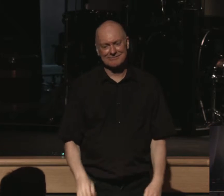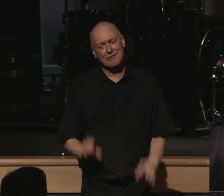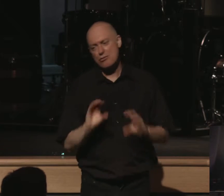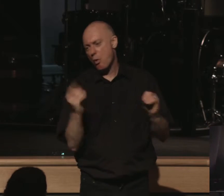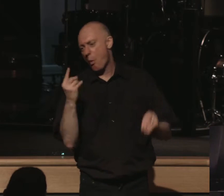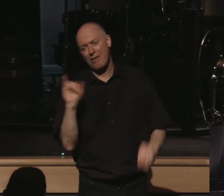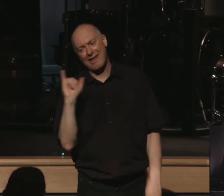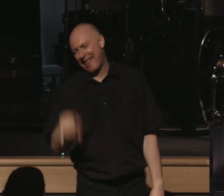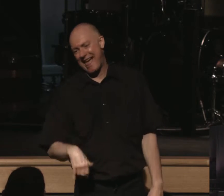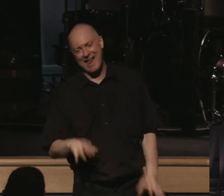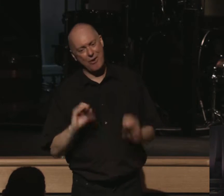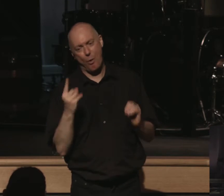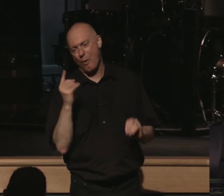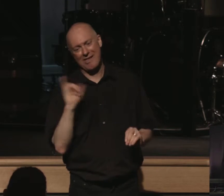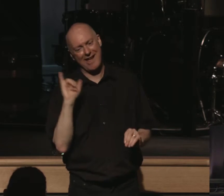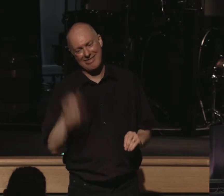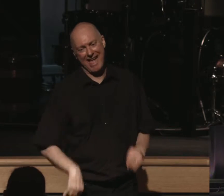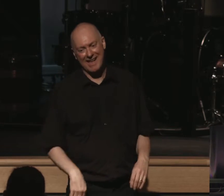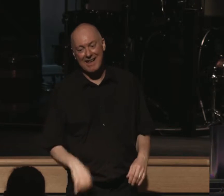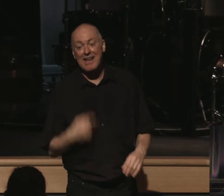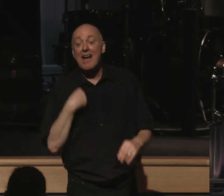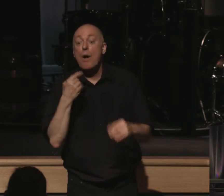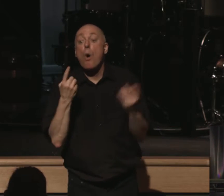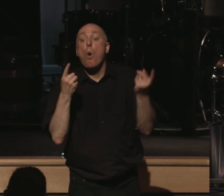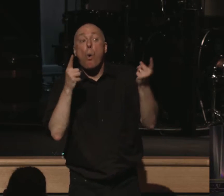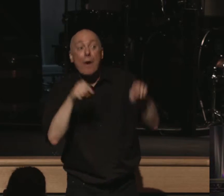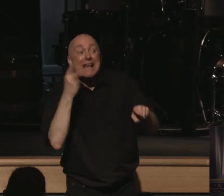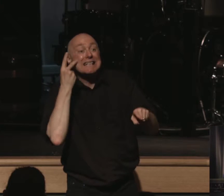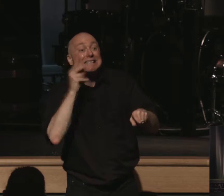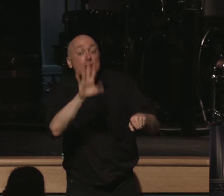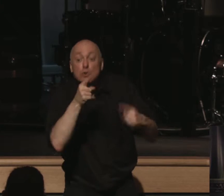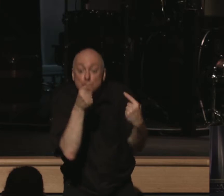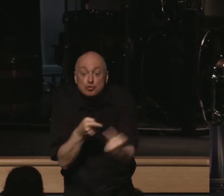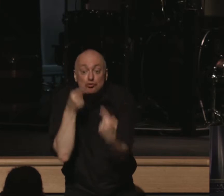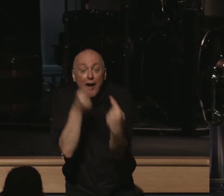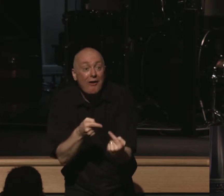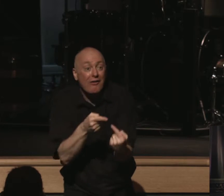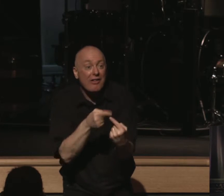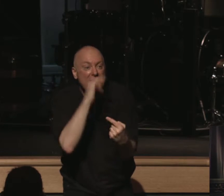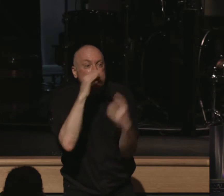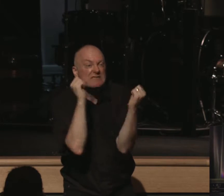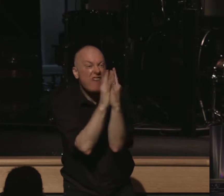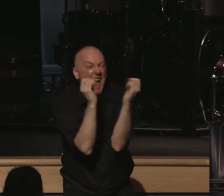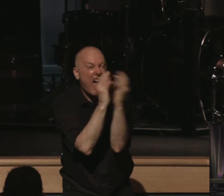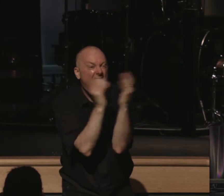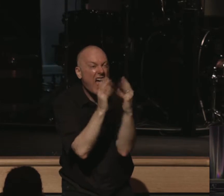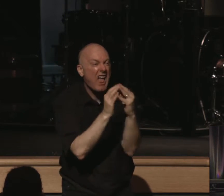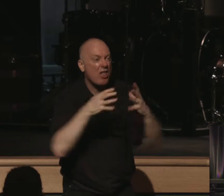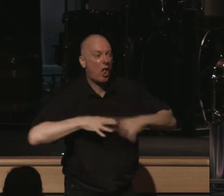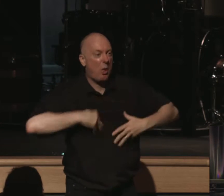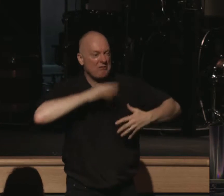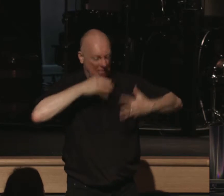lives like that. I find out who you really are in the struggles, when the kids are fighting. The clothes are messy.